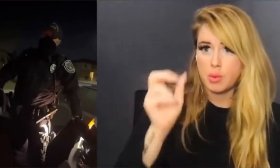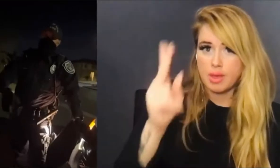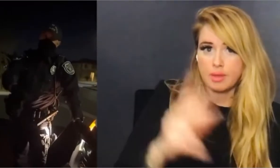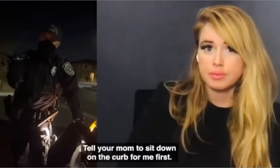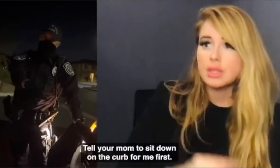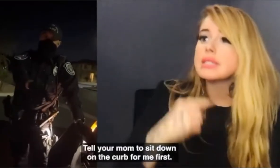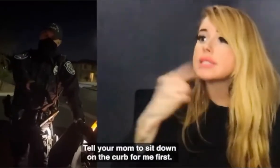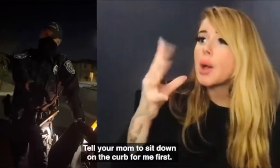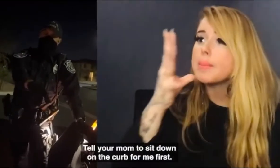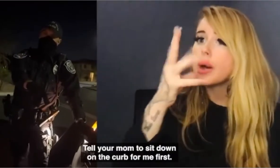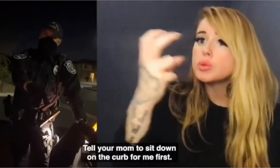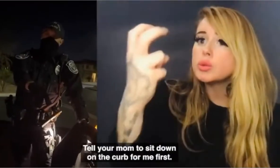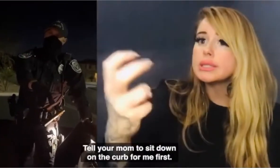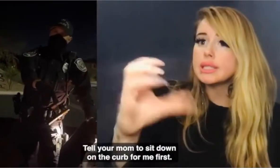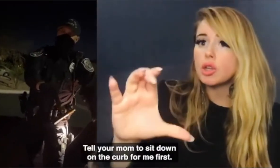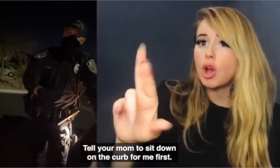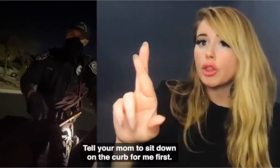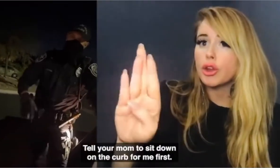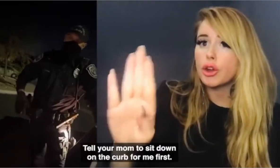Come on! on! go!